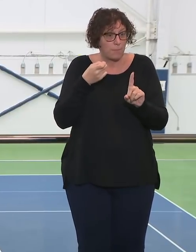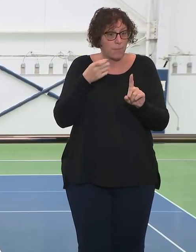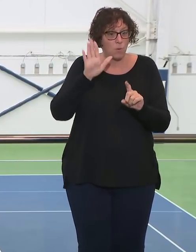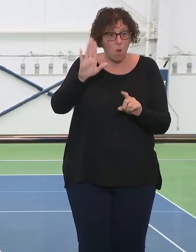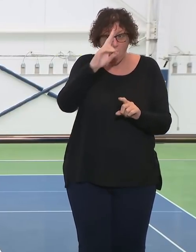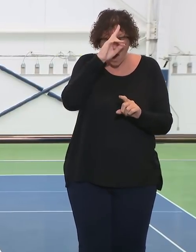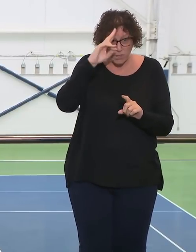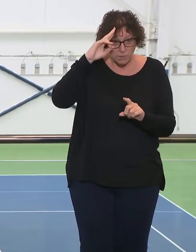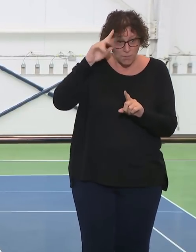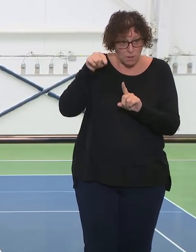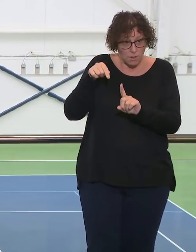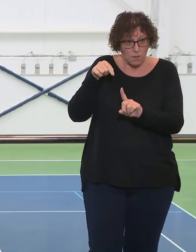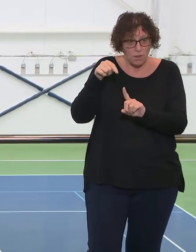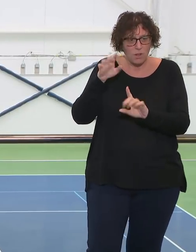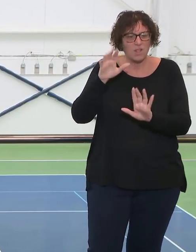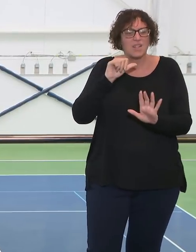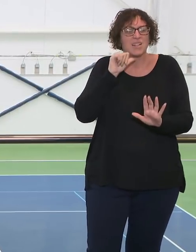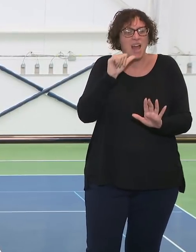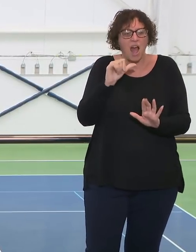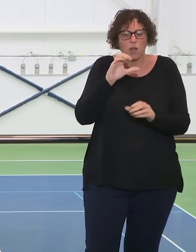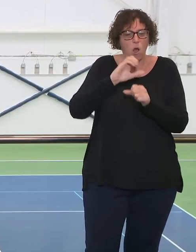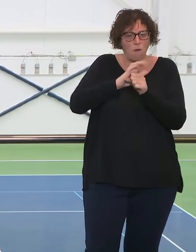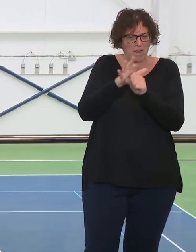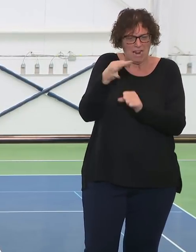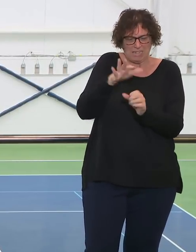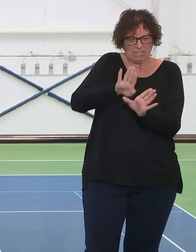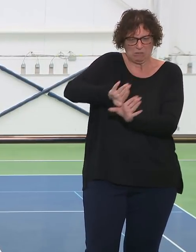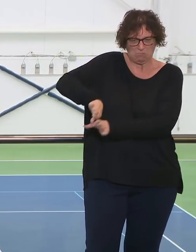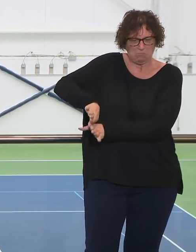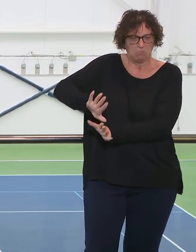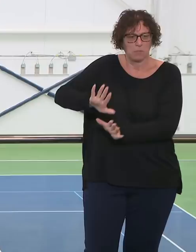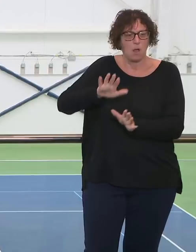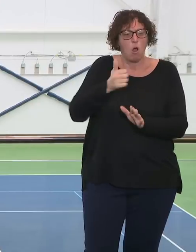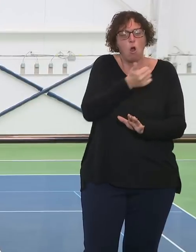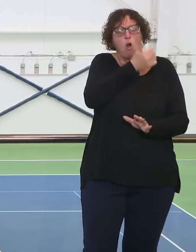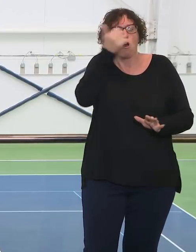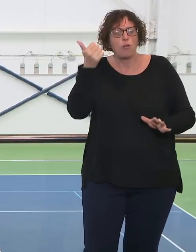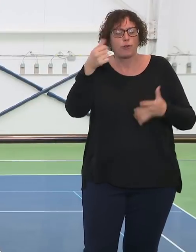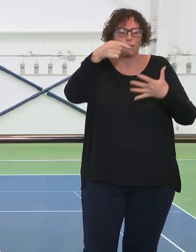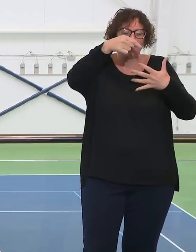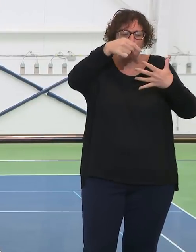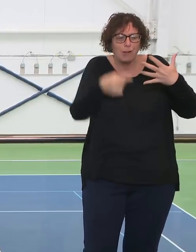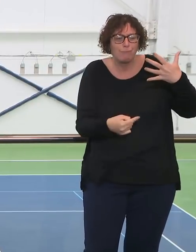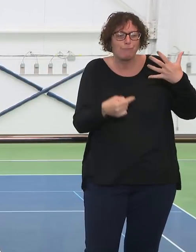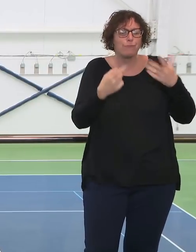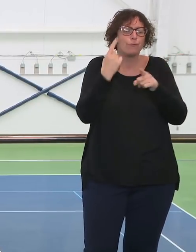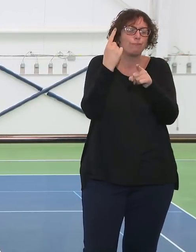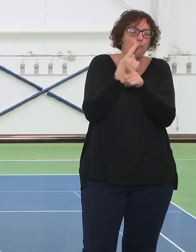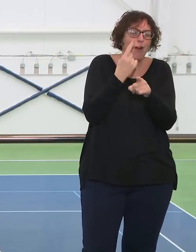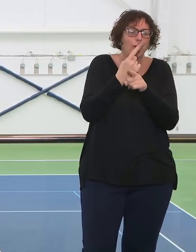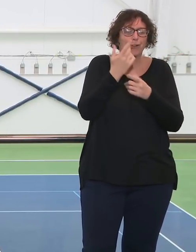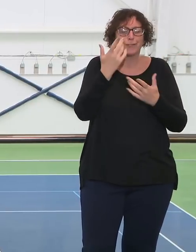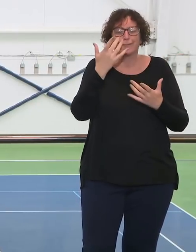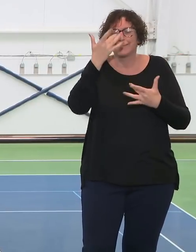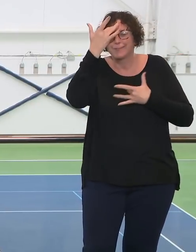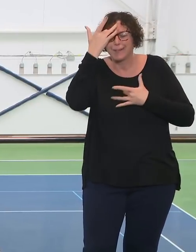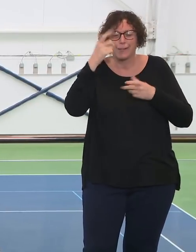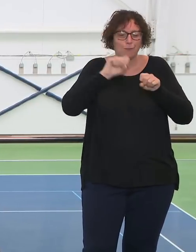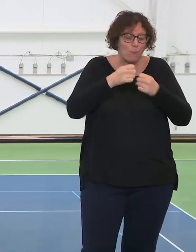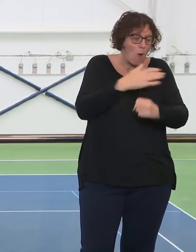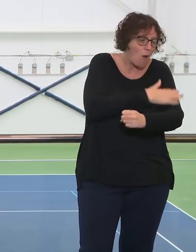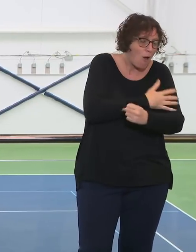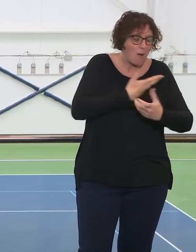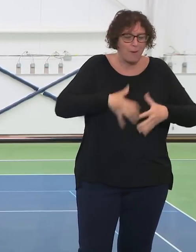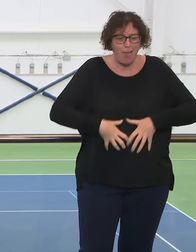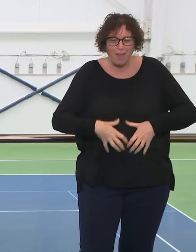I think that was one of the initial most surprising things for us, that some of the positive tests that were coming back were